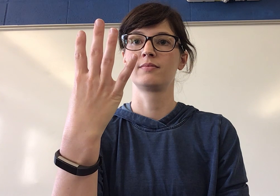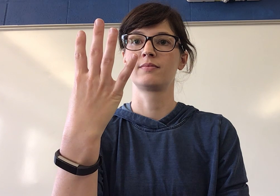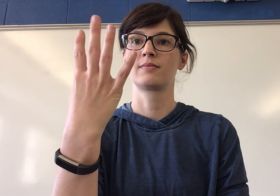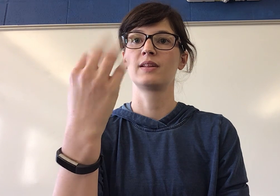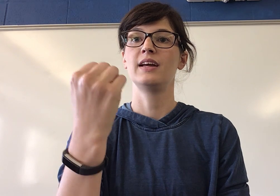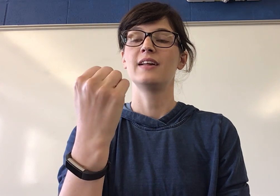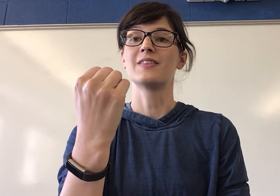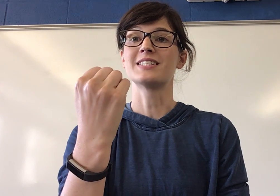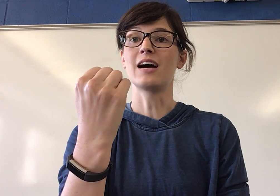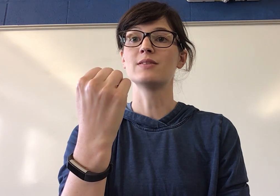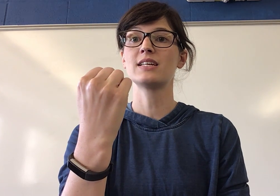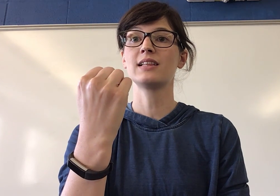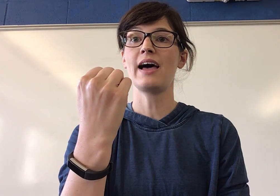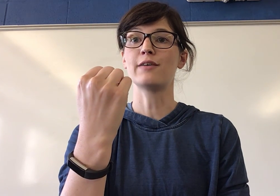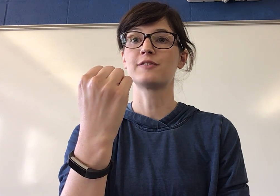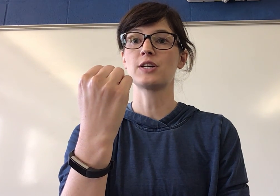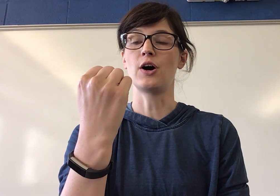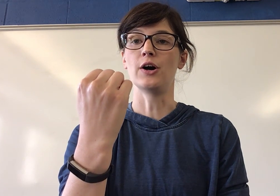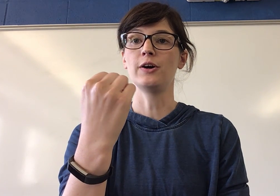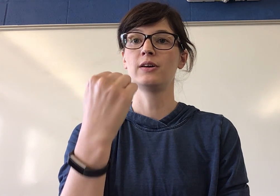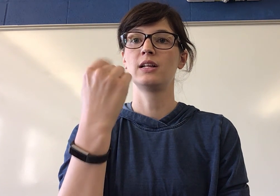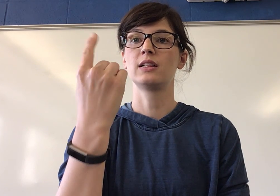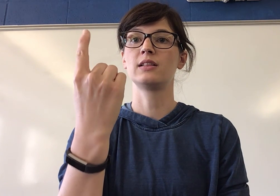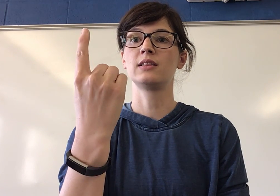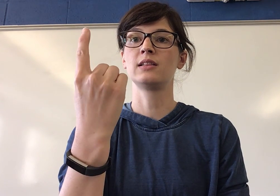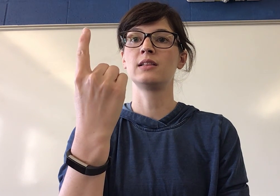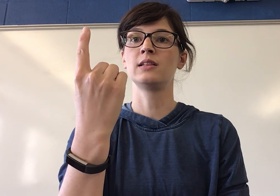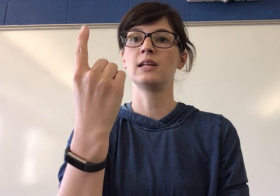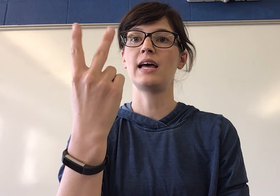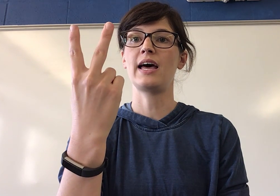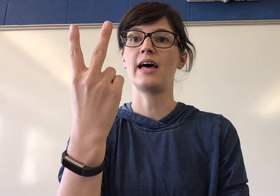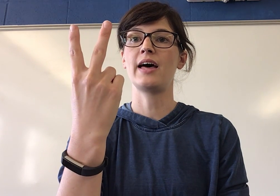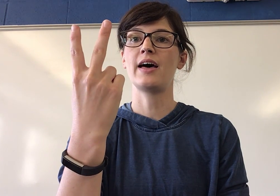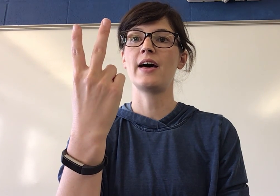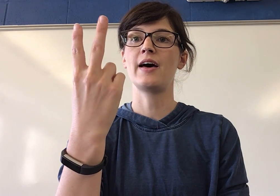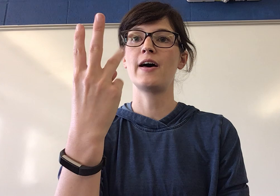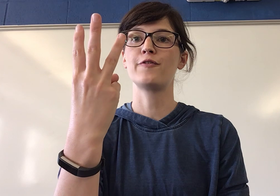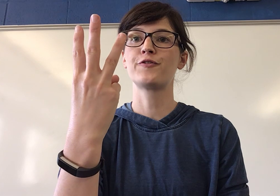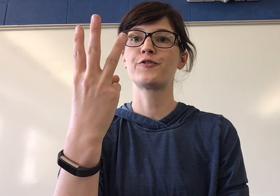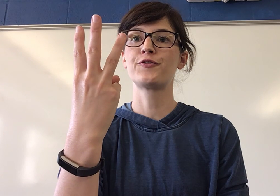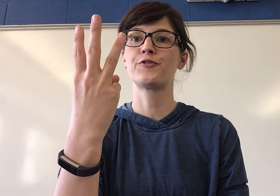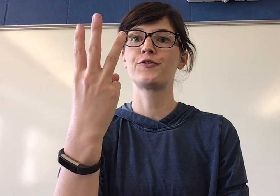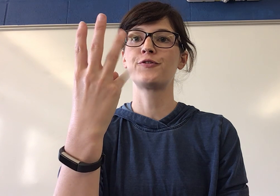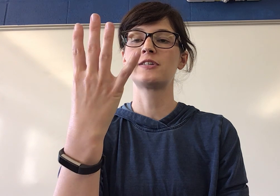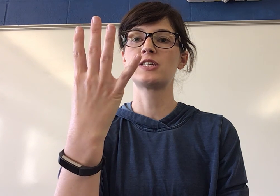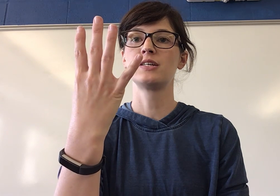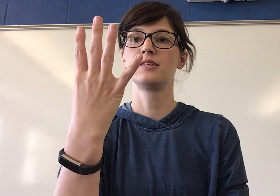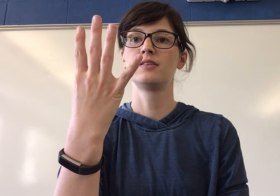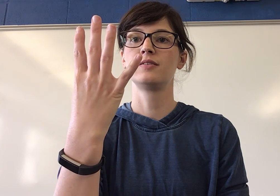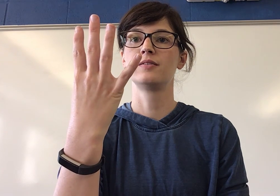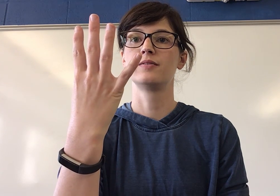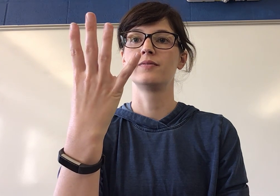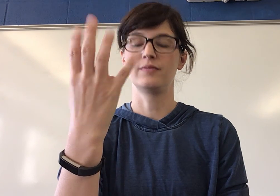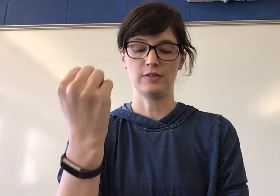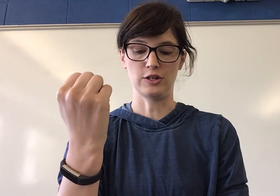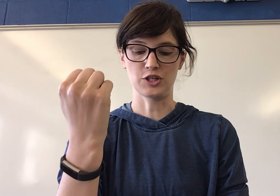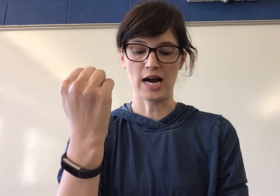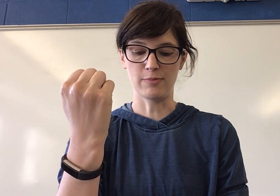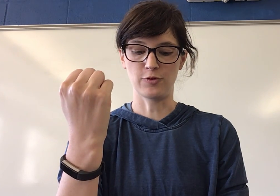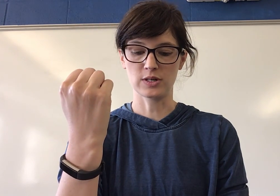The sounds in left are L-E-F-T. Good job. Four